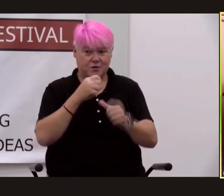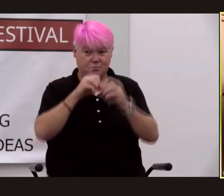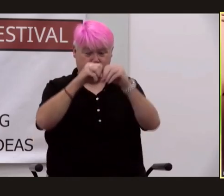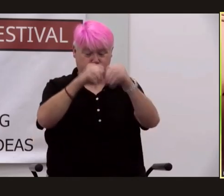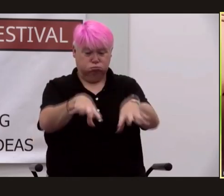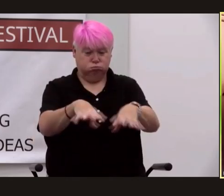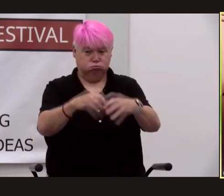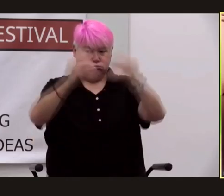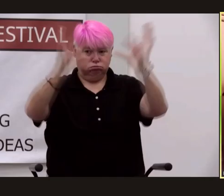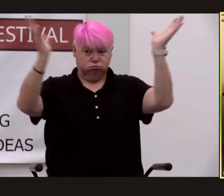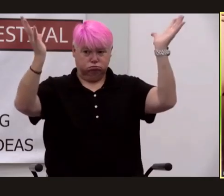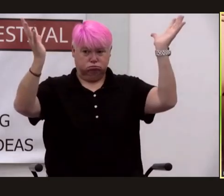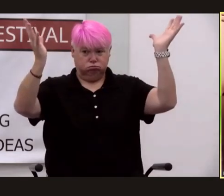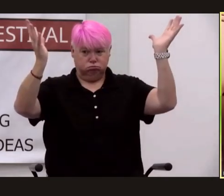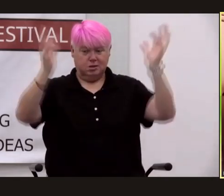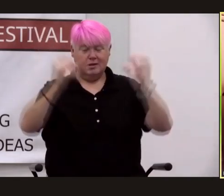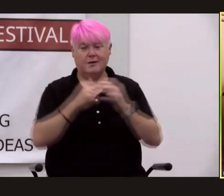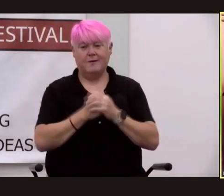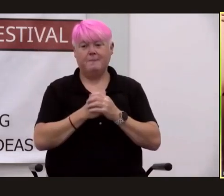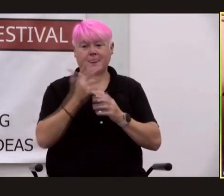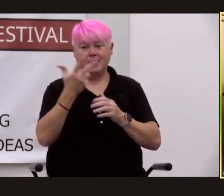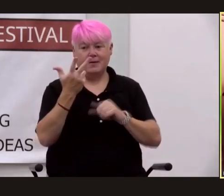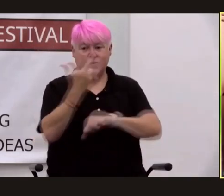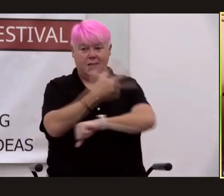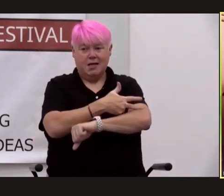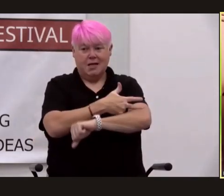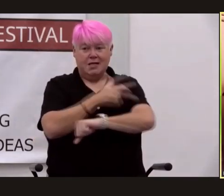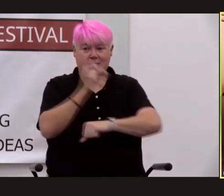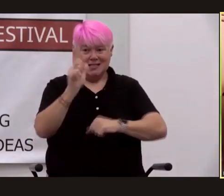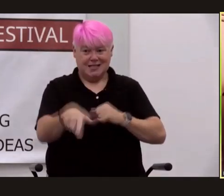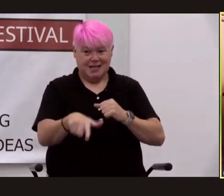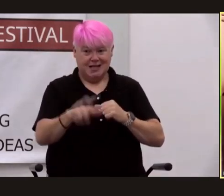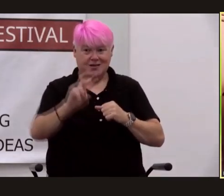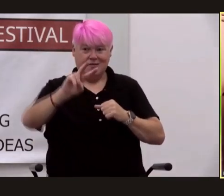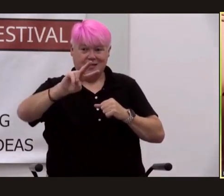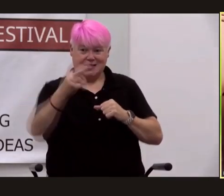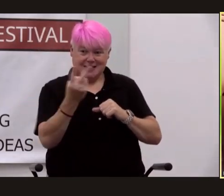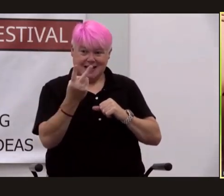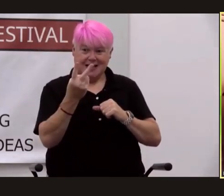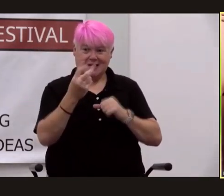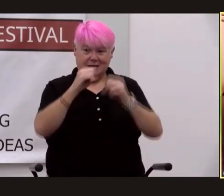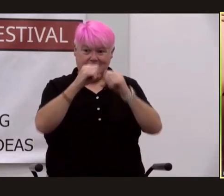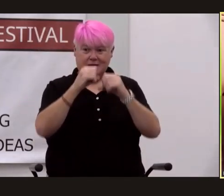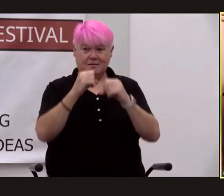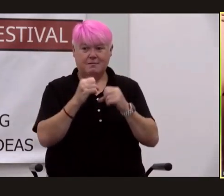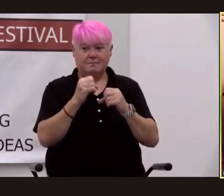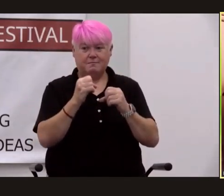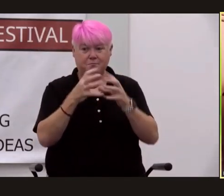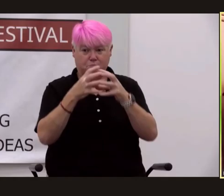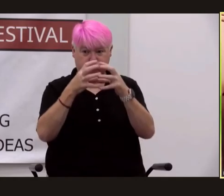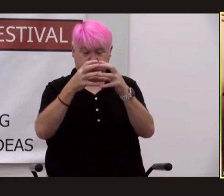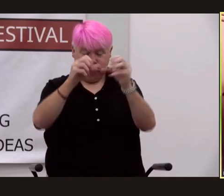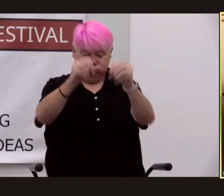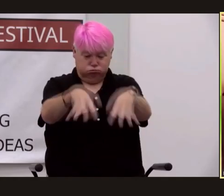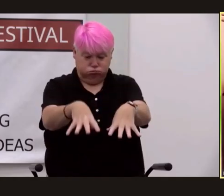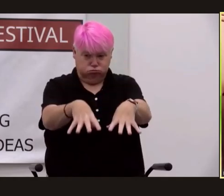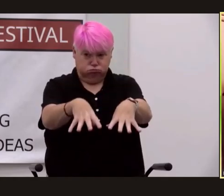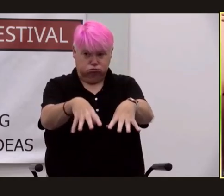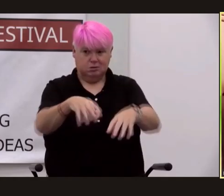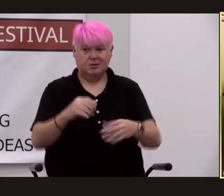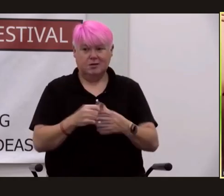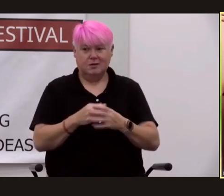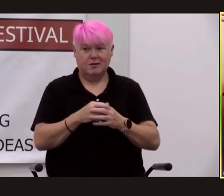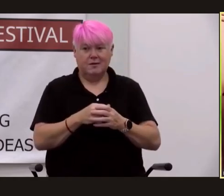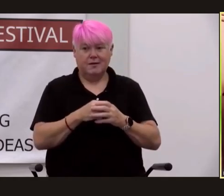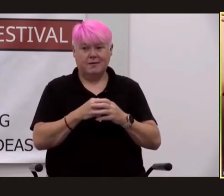on japan and then just three days later the second bomb was dropped on another city the target had not